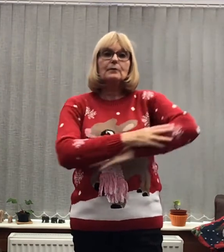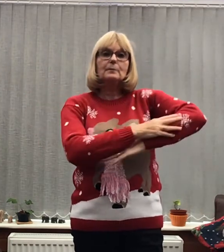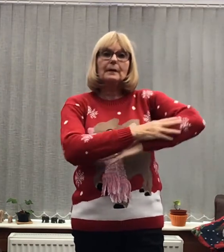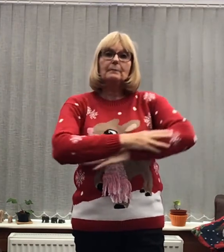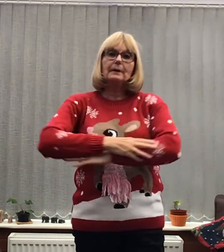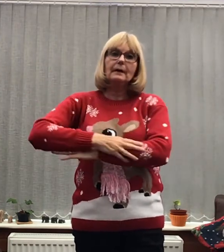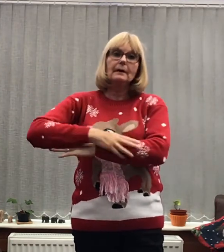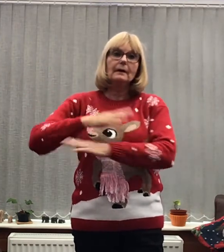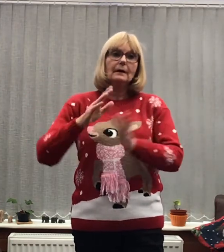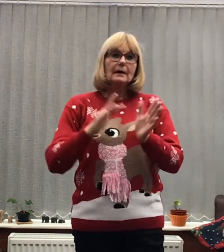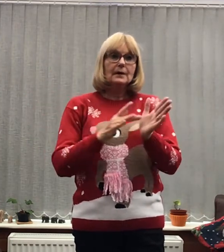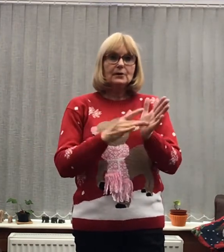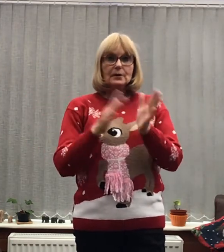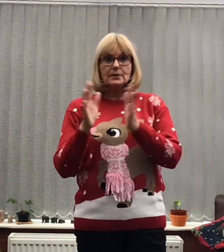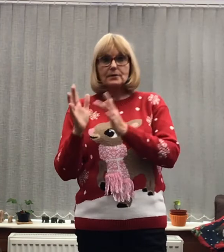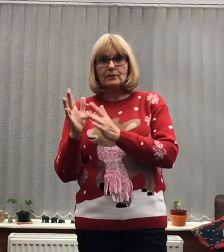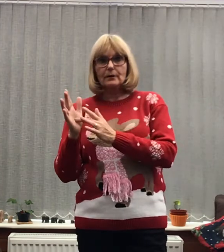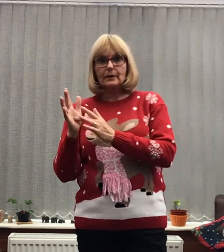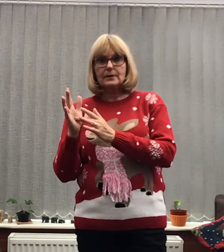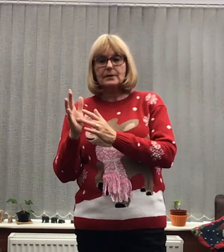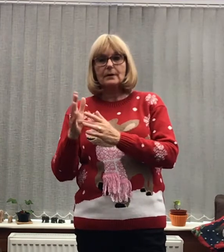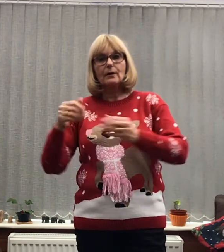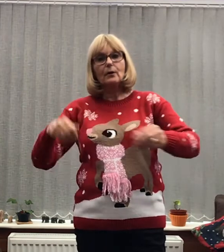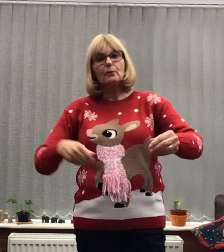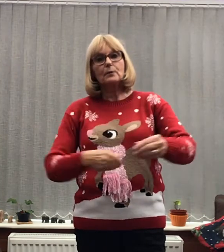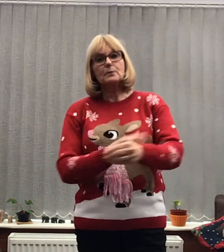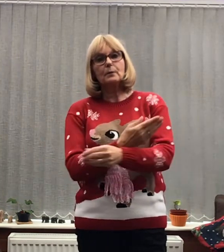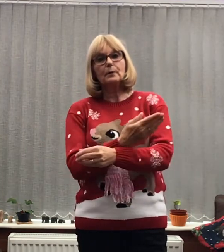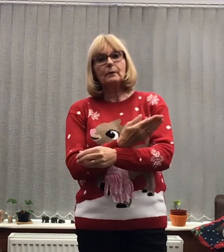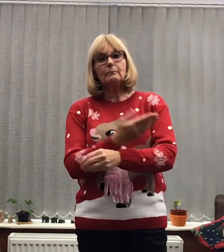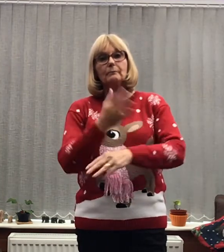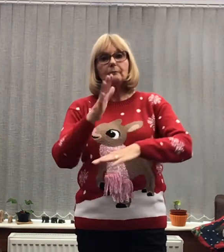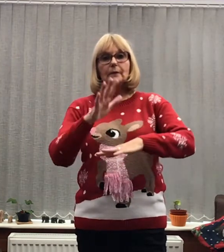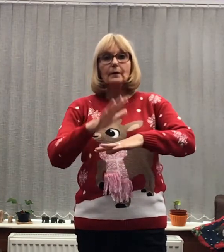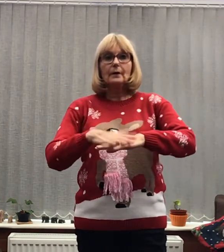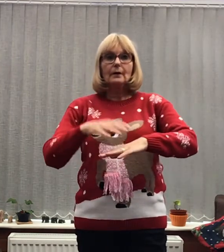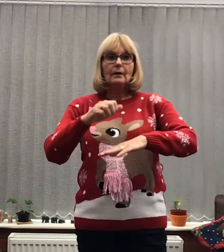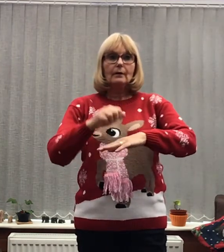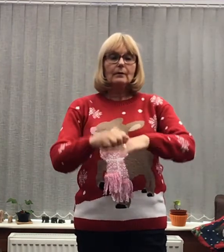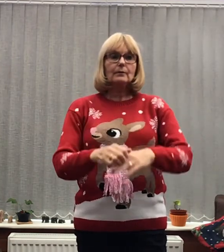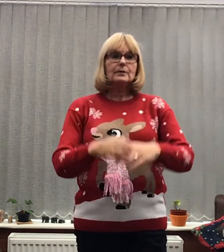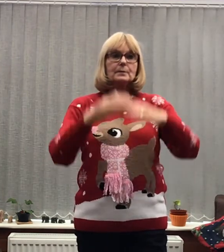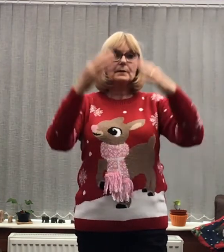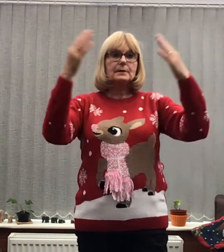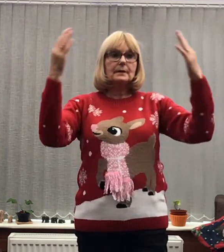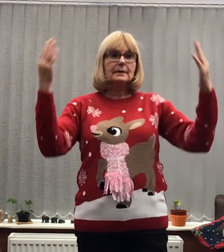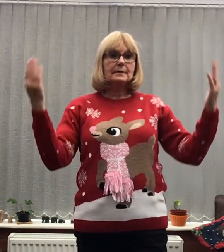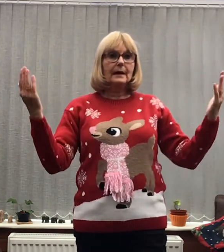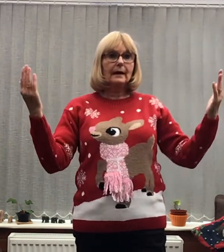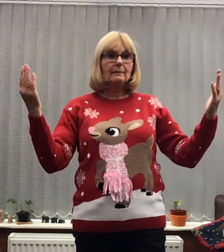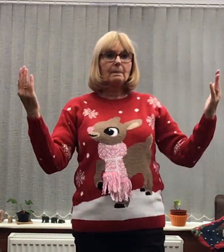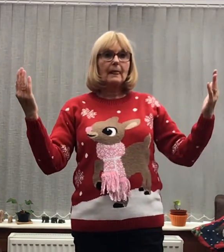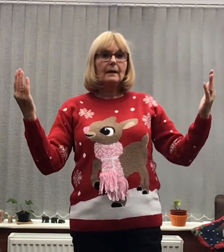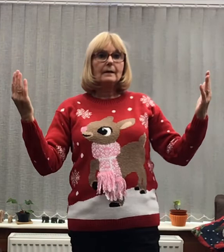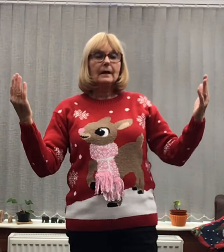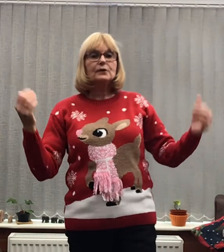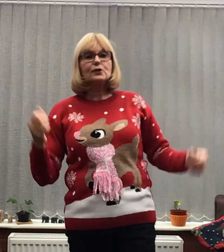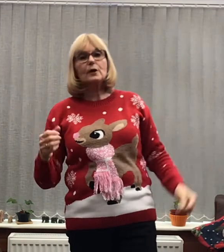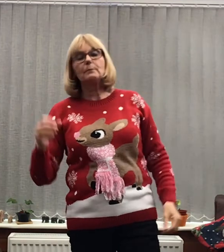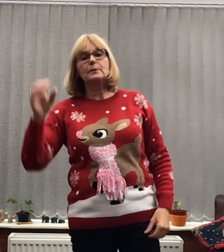Baby Jesus Christ Was born On Christmas Day Then shepherds